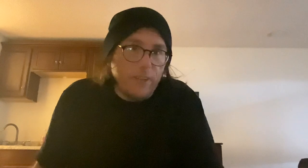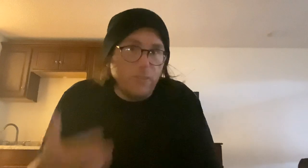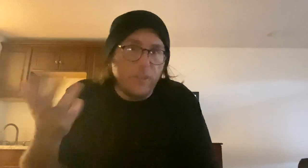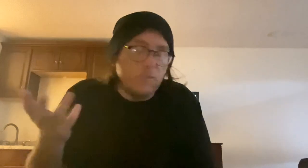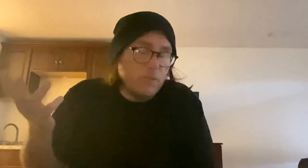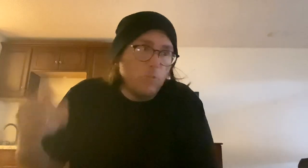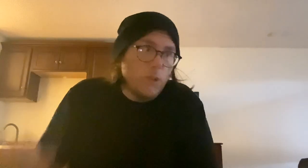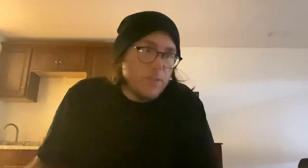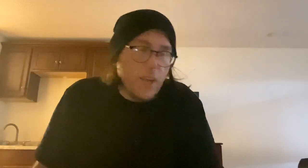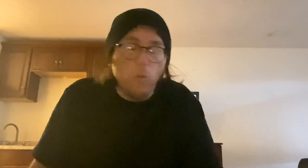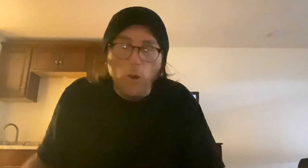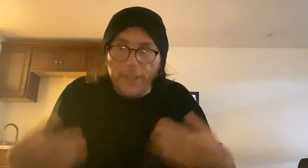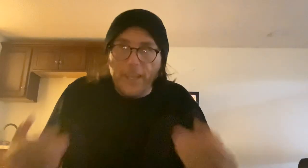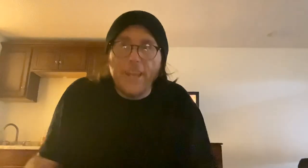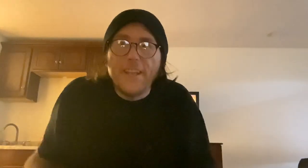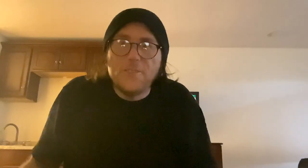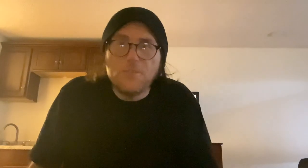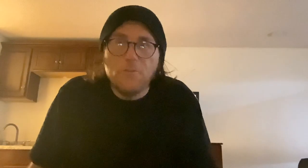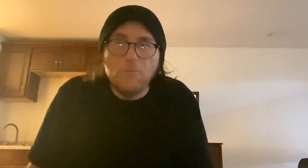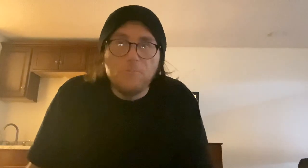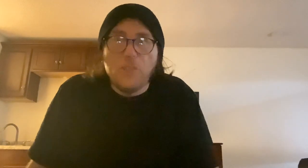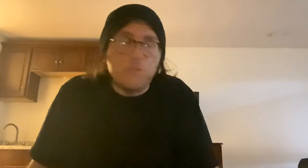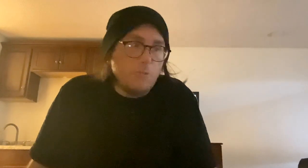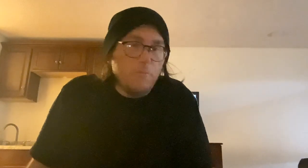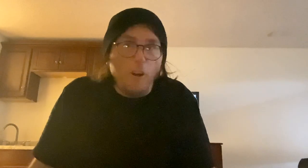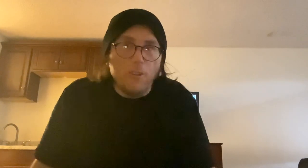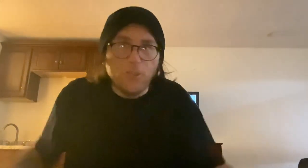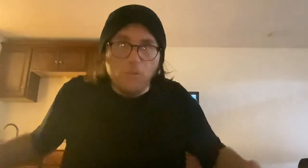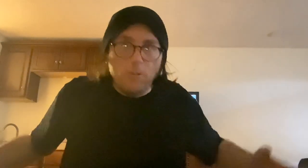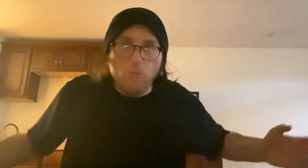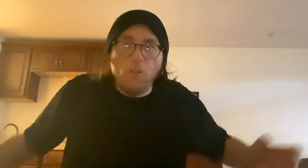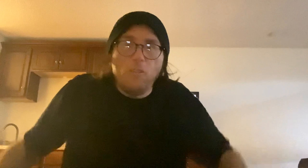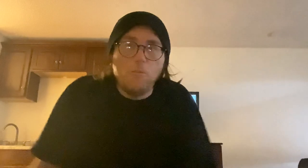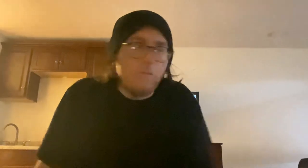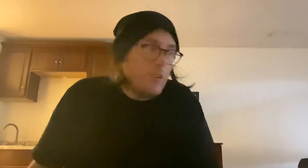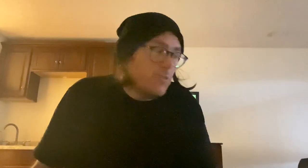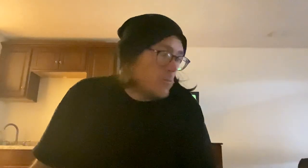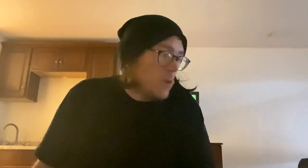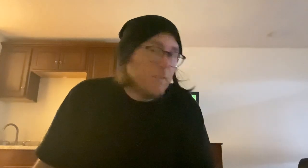including the ones that want to get into some sort of art career or art field or whatever,